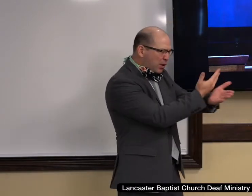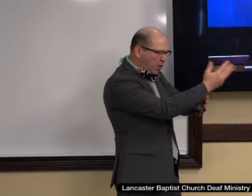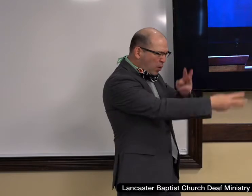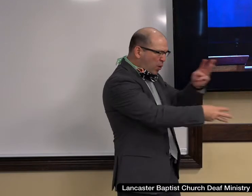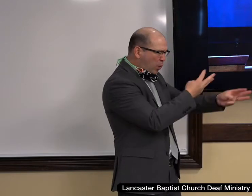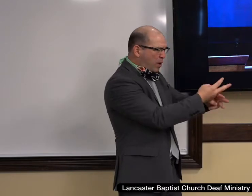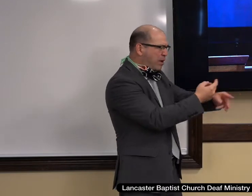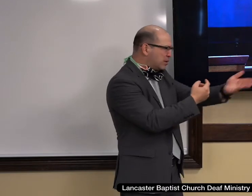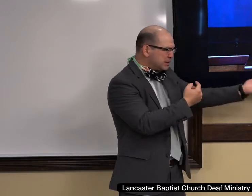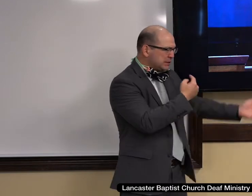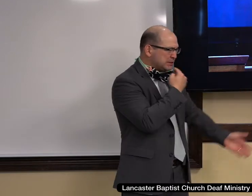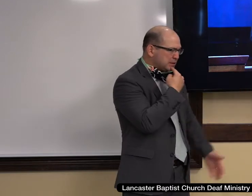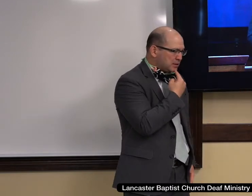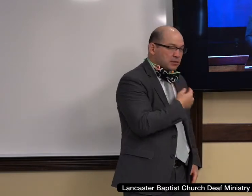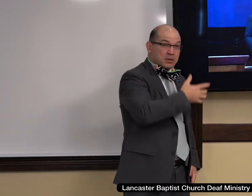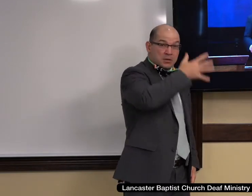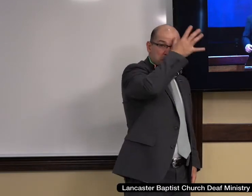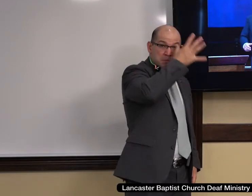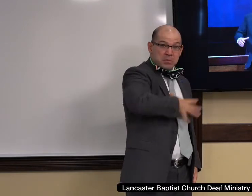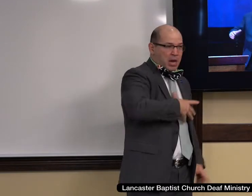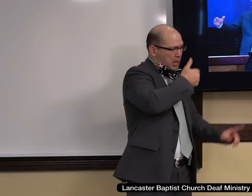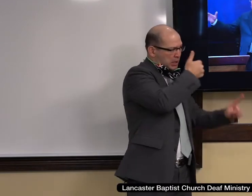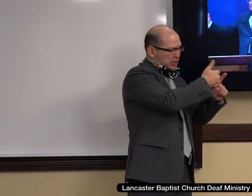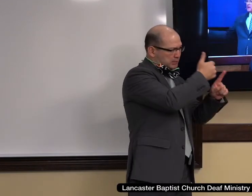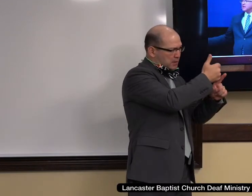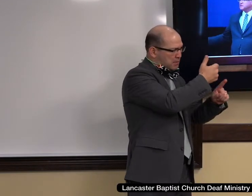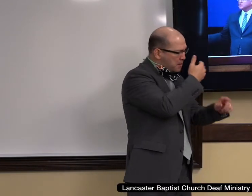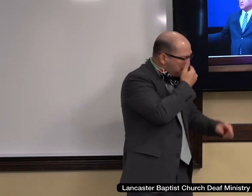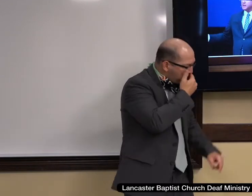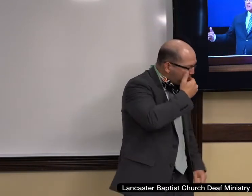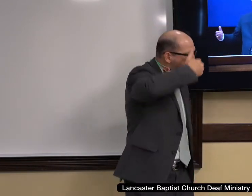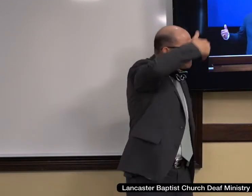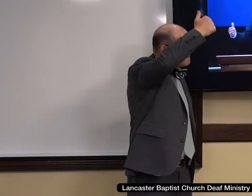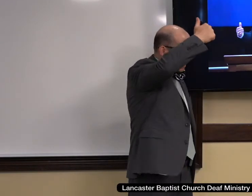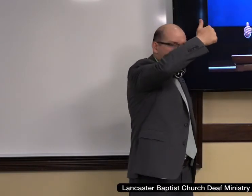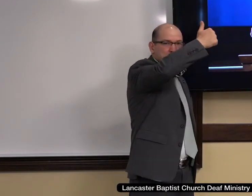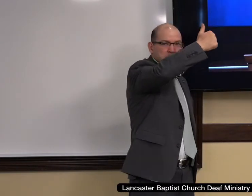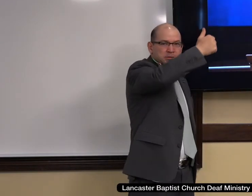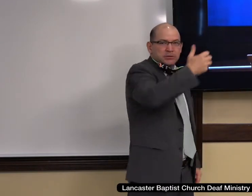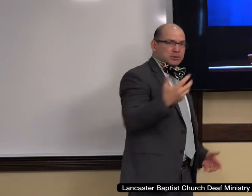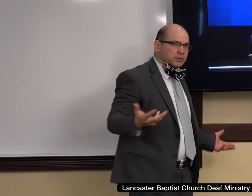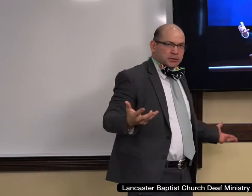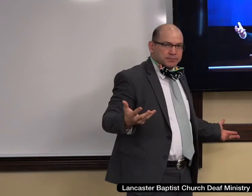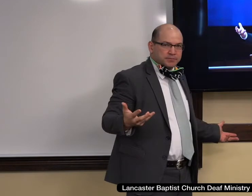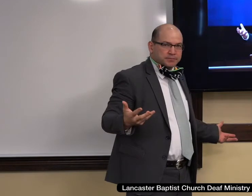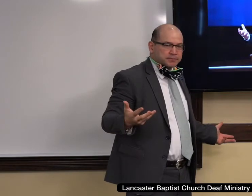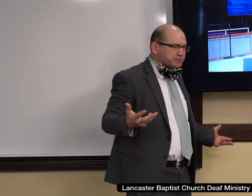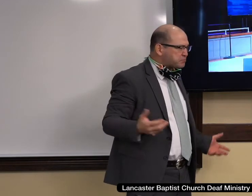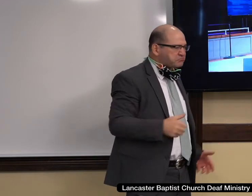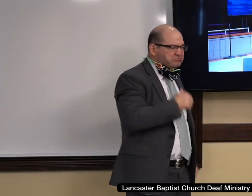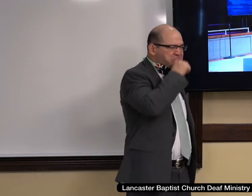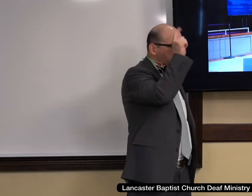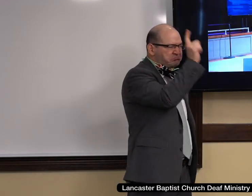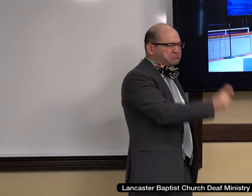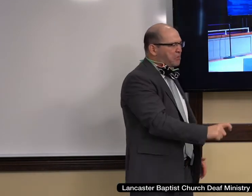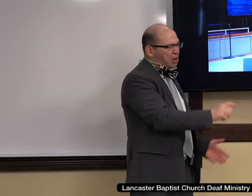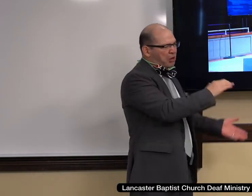is best. Uh, postmodernism teaches that, that, uh, men do not need forgiveness or,